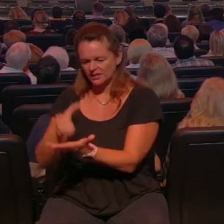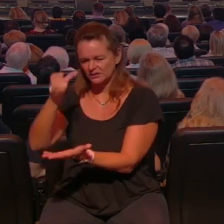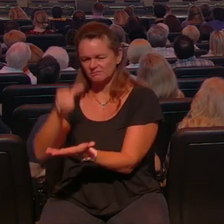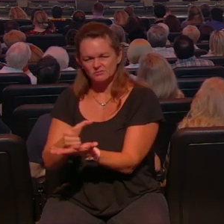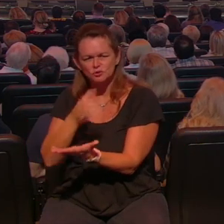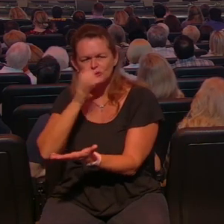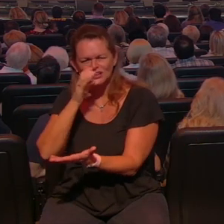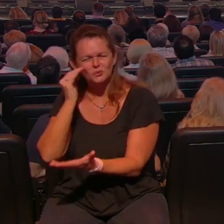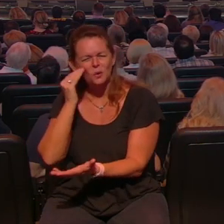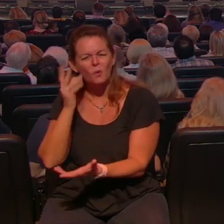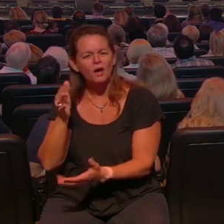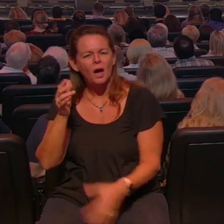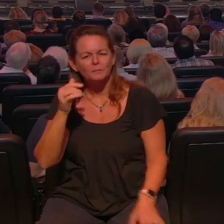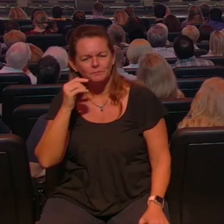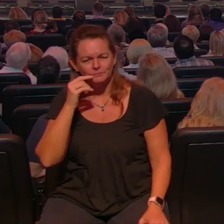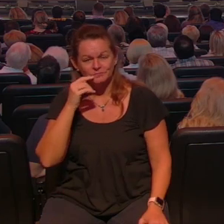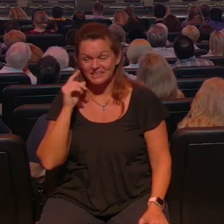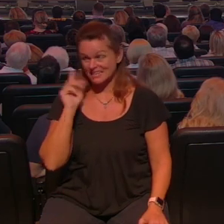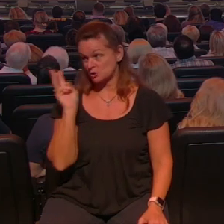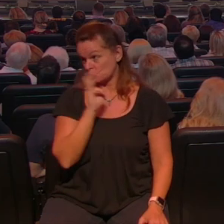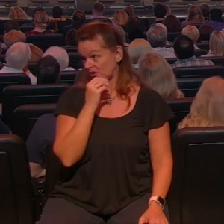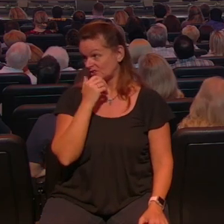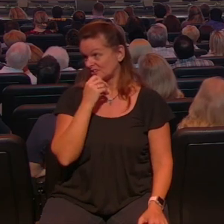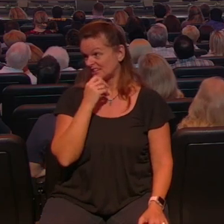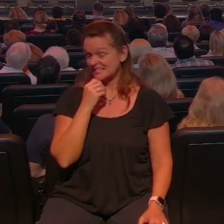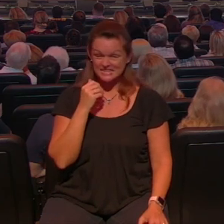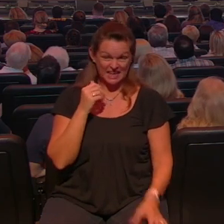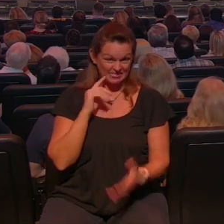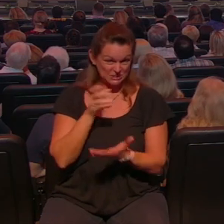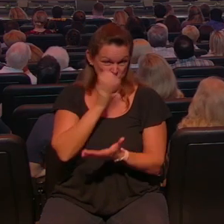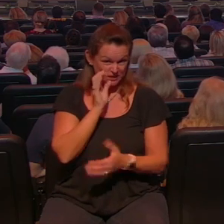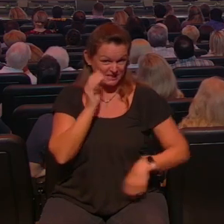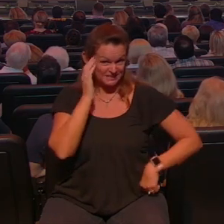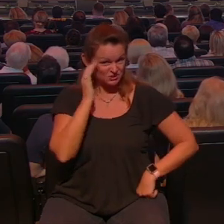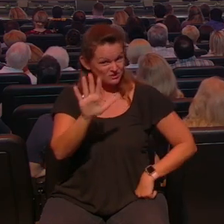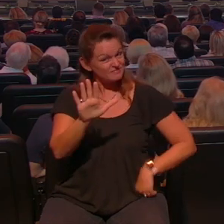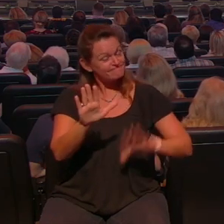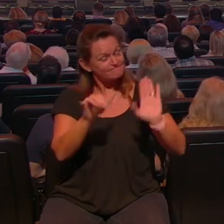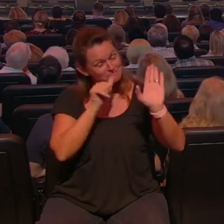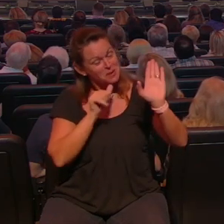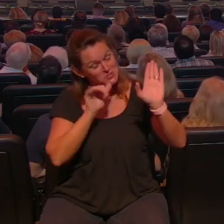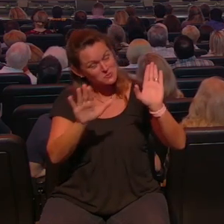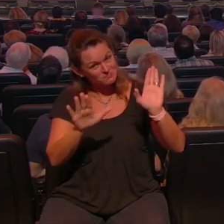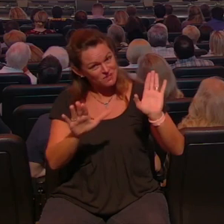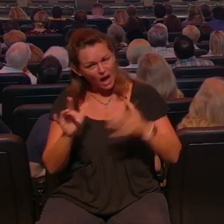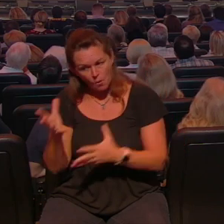that um now this is gonna sound kind of bad but just stay with me okay but about